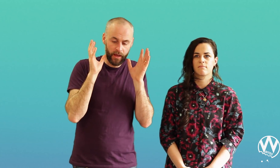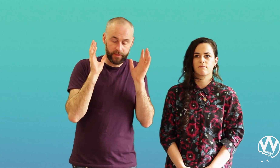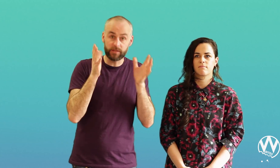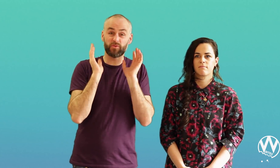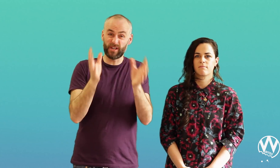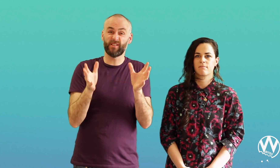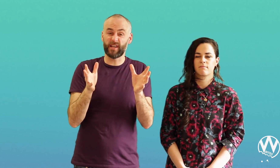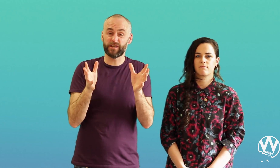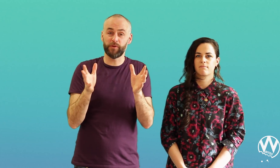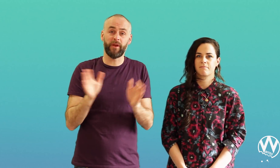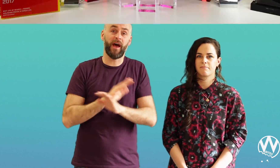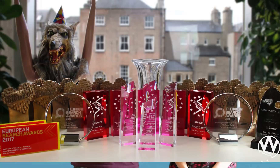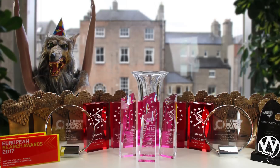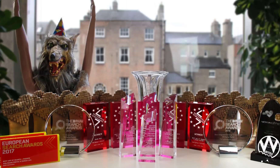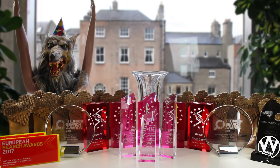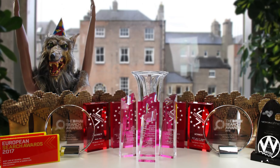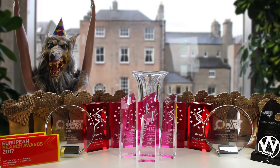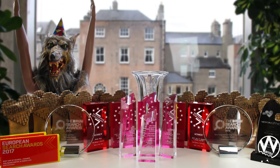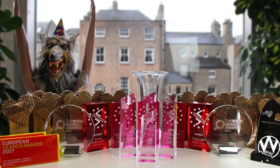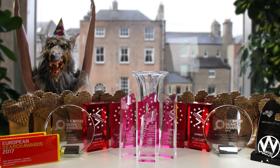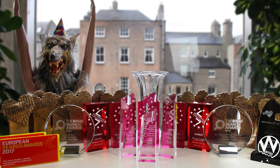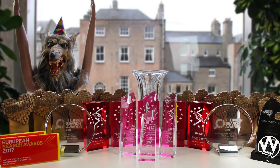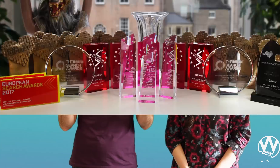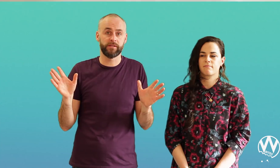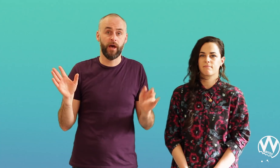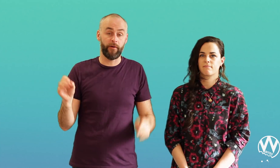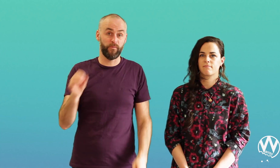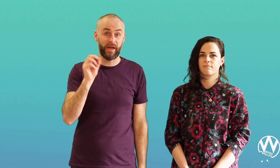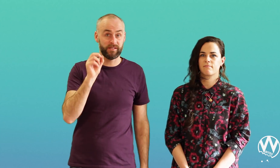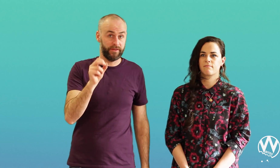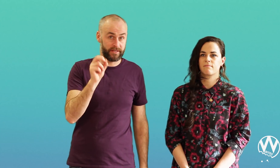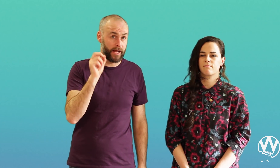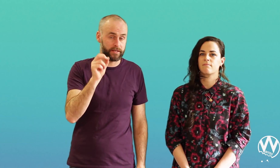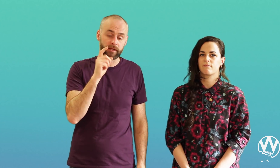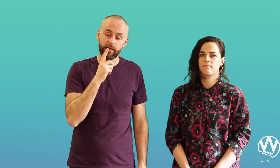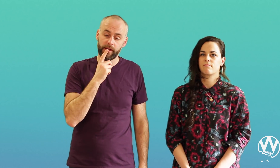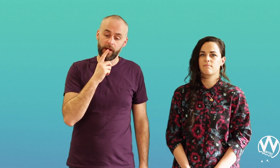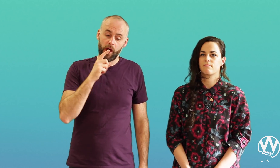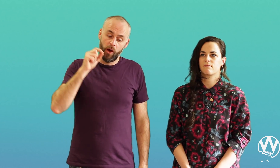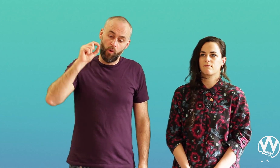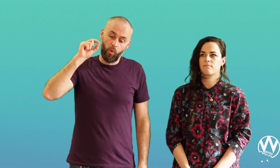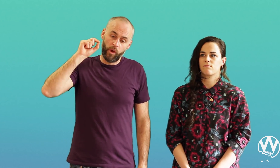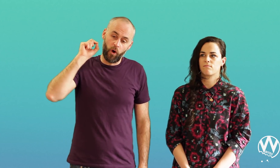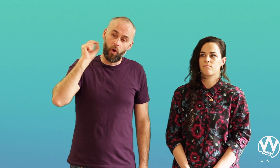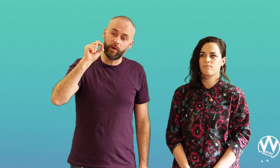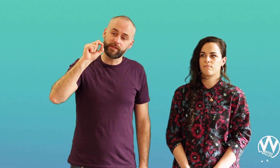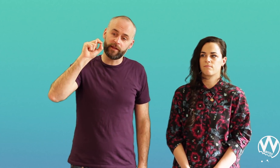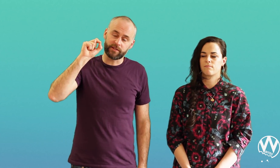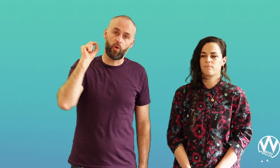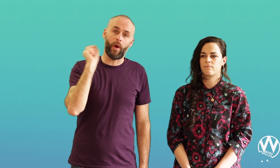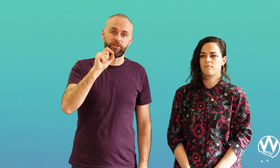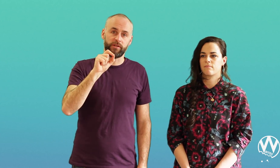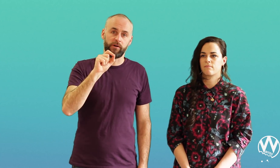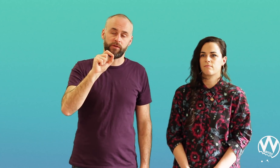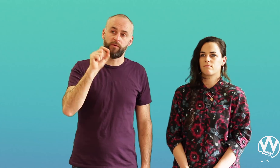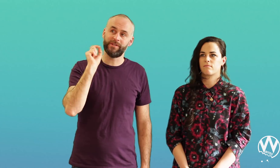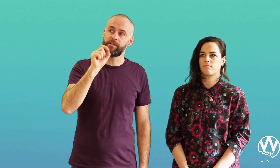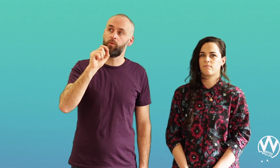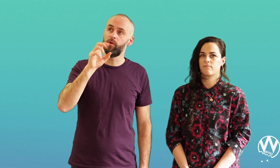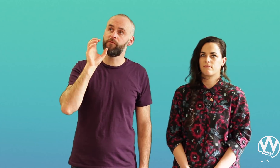This was really successful. About half the awards we've won in the last few years have been based on this tactic. We always had this question now. So we said, so we